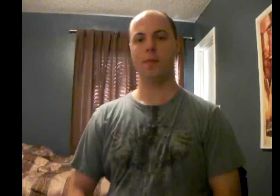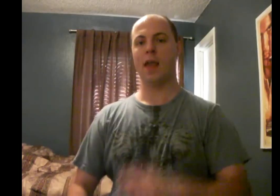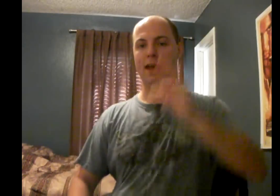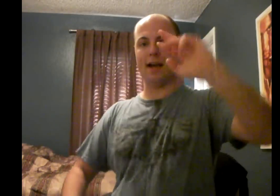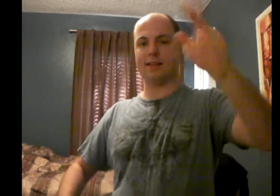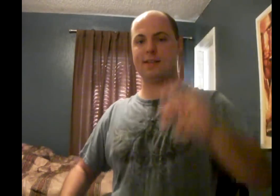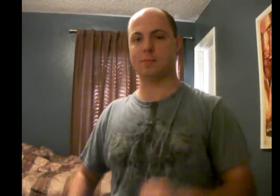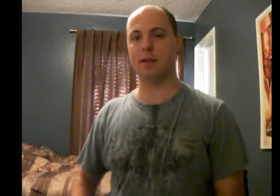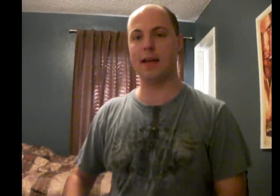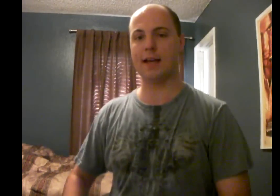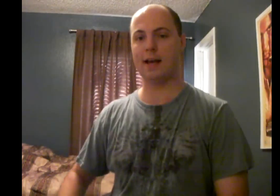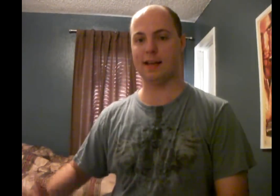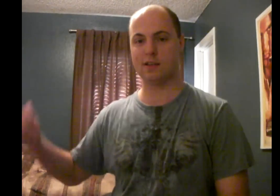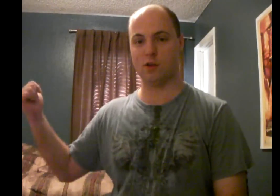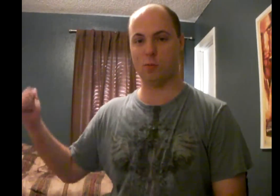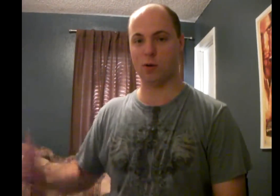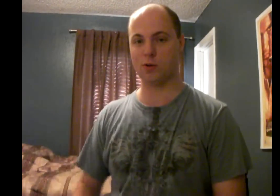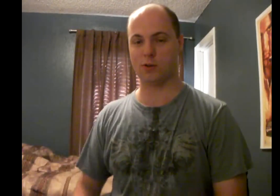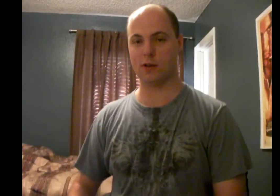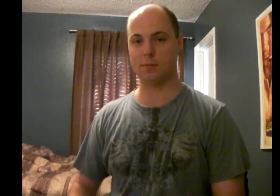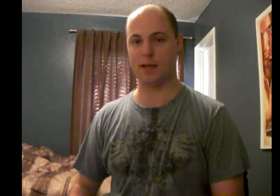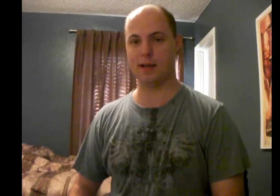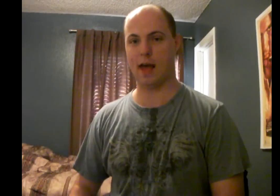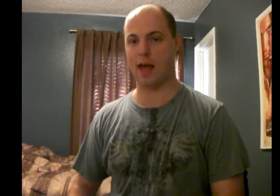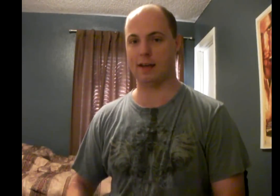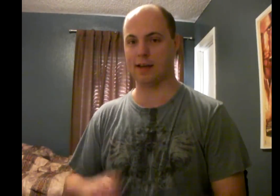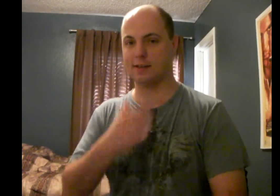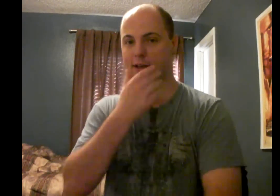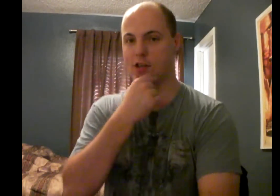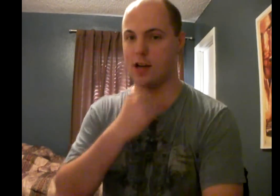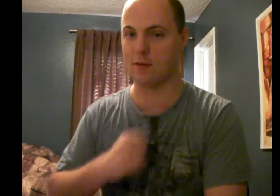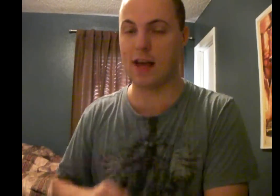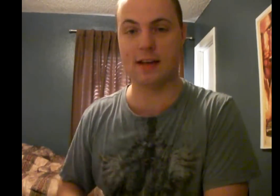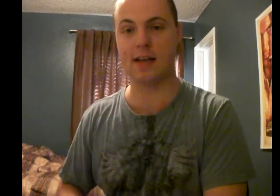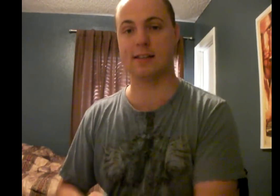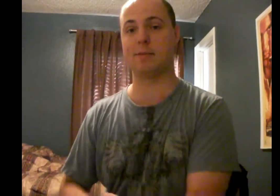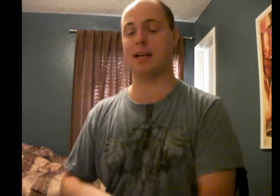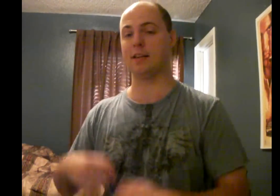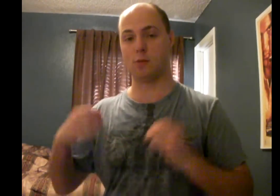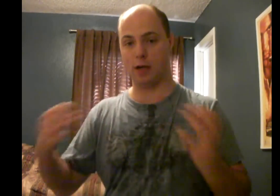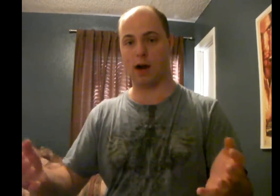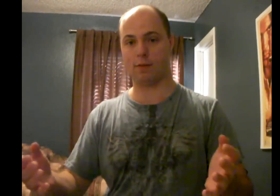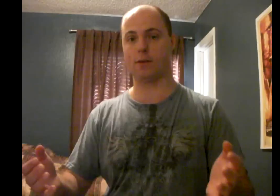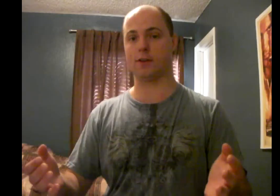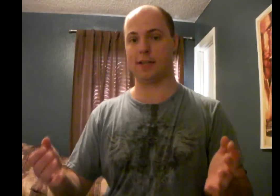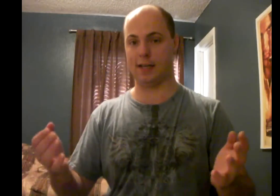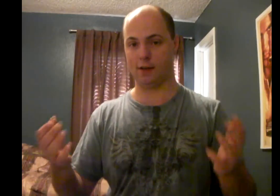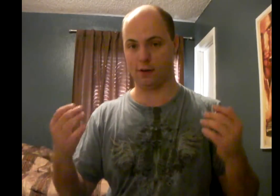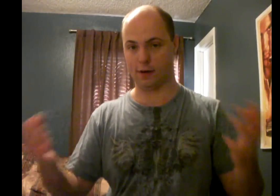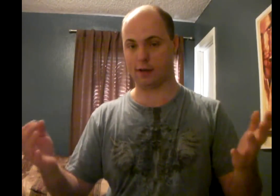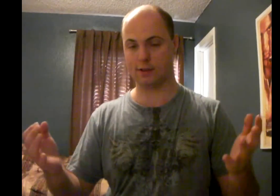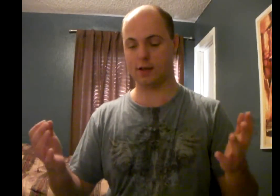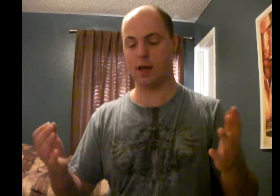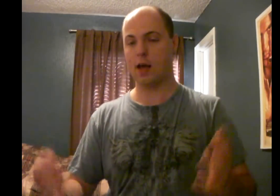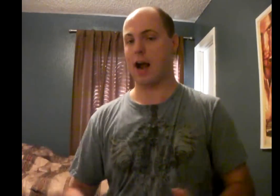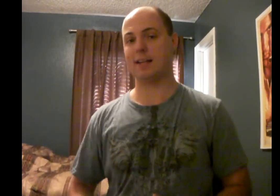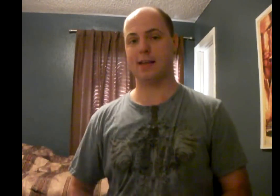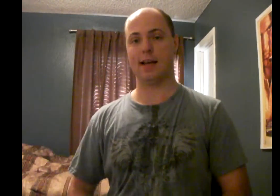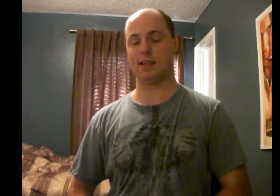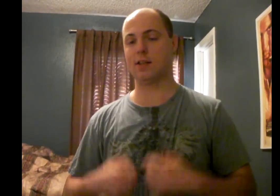Hey guys, this is Blake. Yes, no poster up yet. And yes, I shaved. And yes, I'm taking this week off from critiquing the critics. I decided